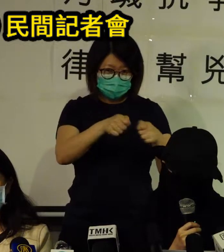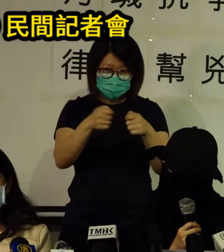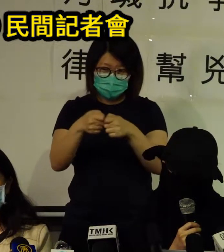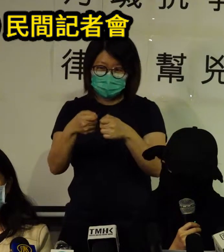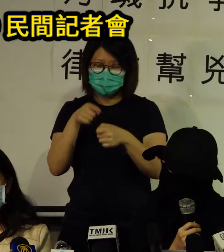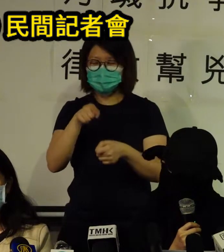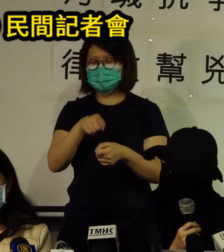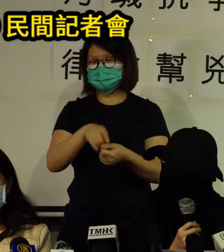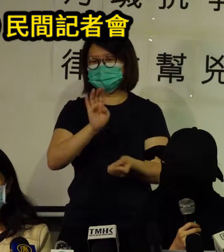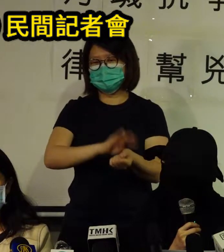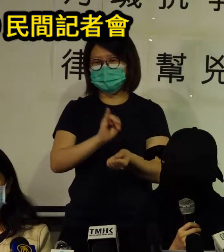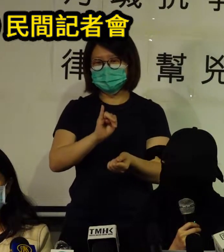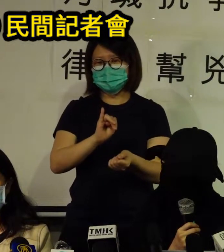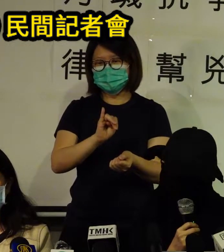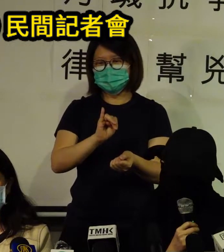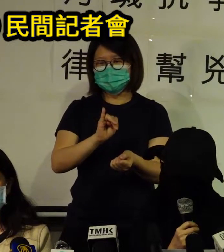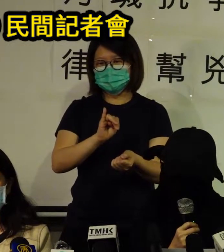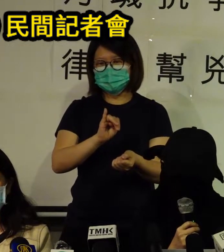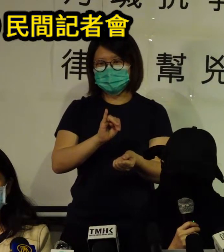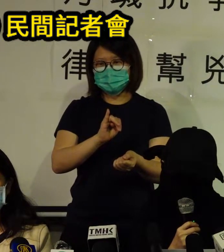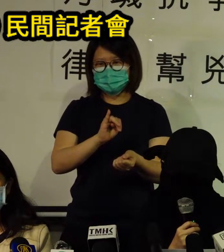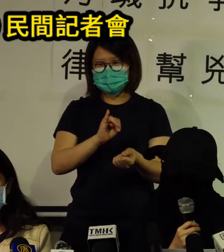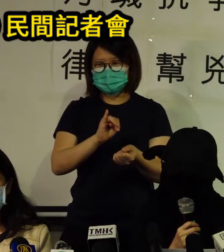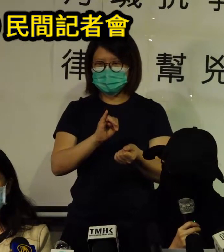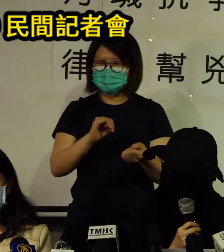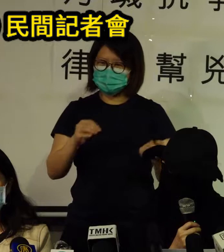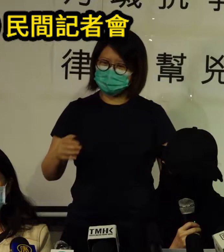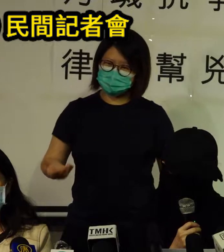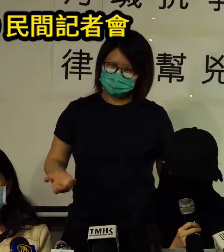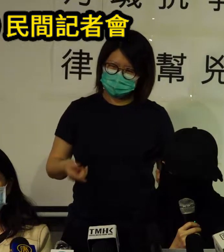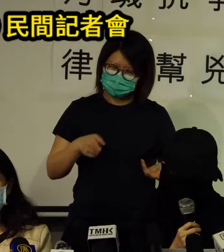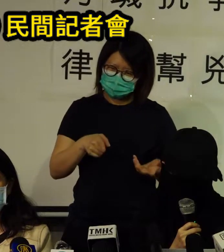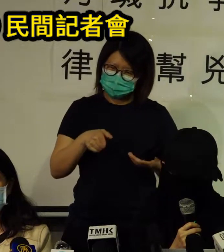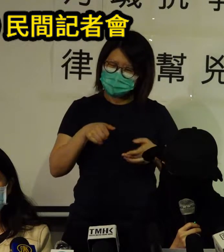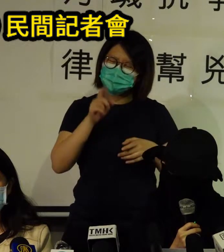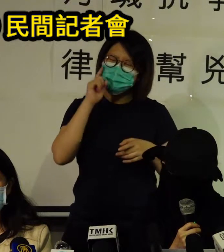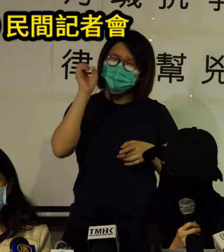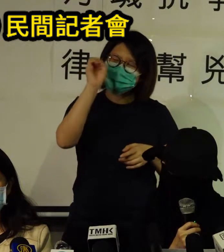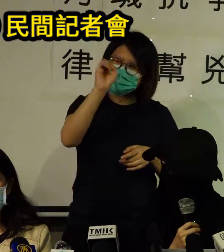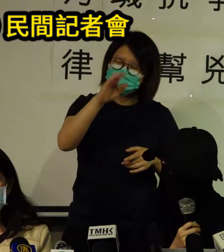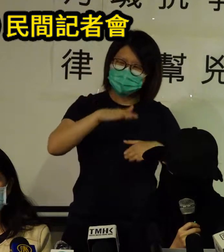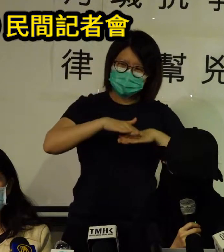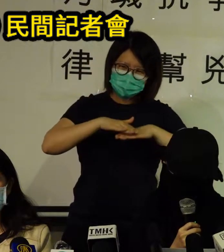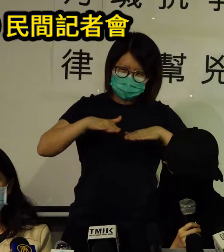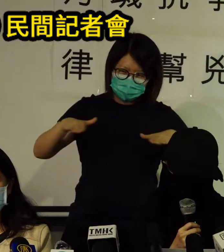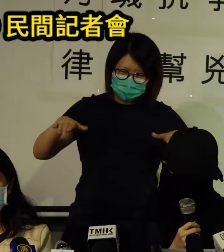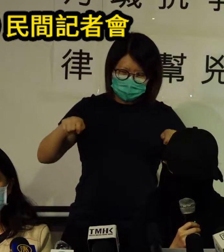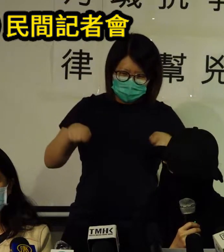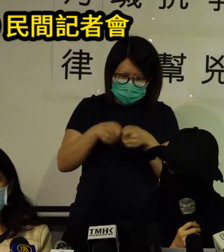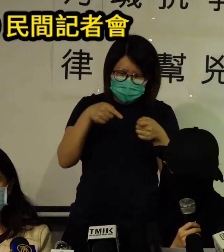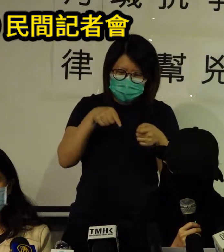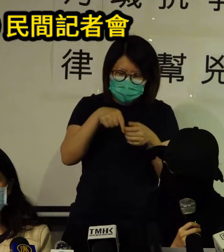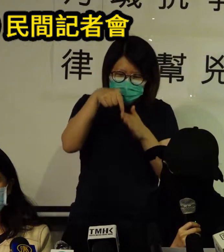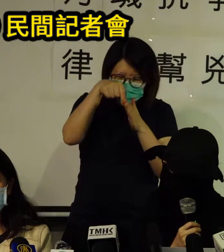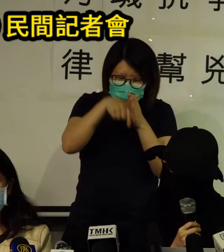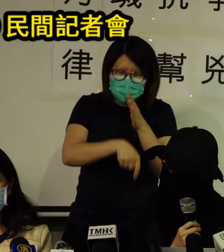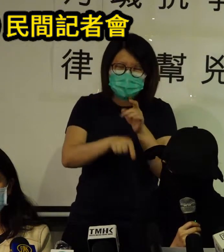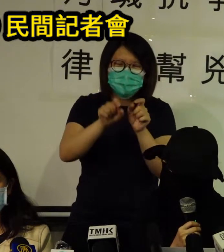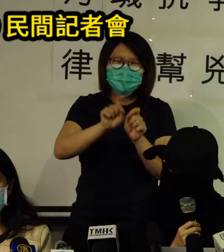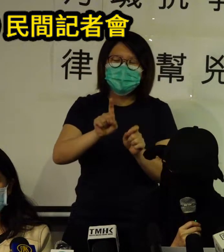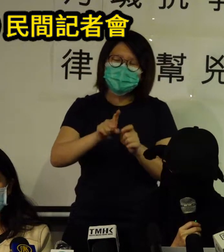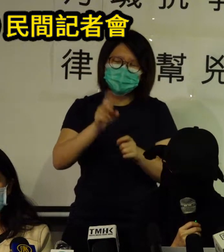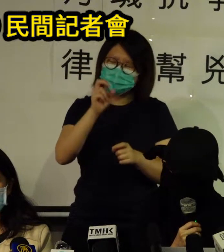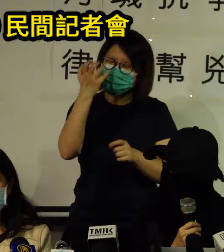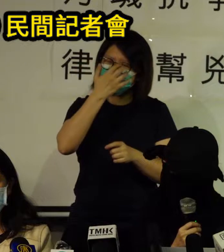oked the colonial emergency laws to enact the anti-mask regulation in an attempt to further suppress address